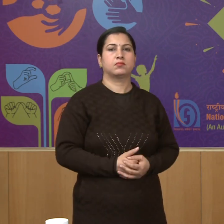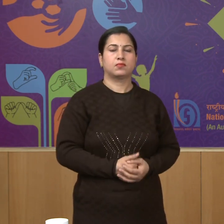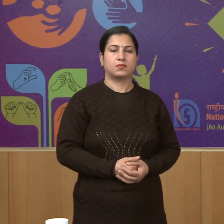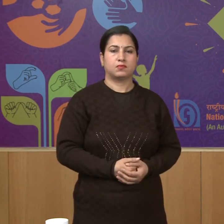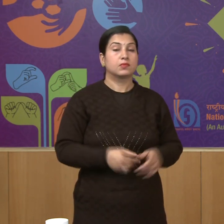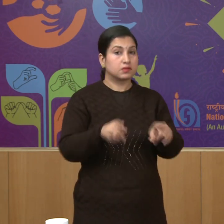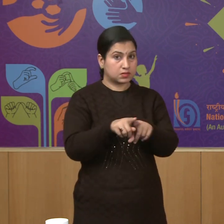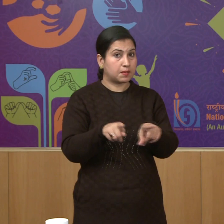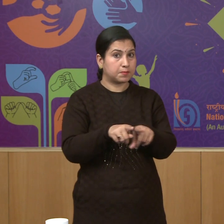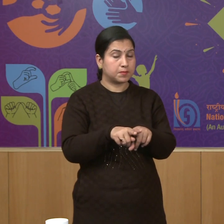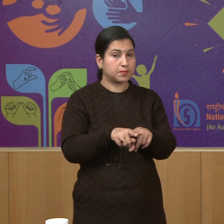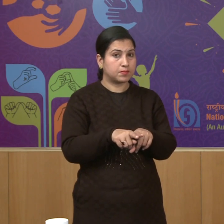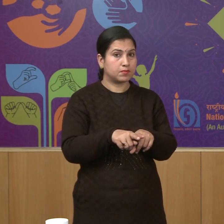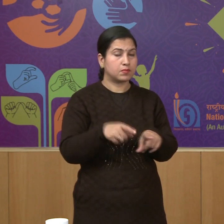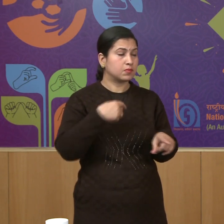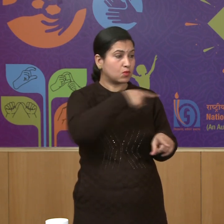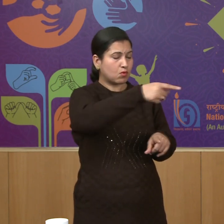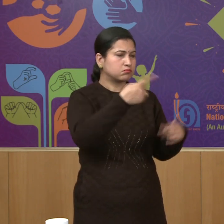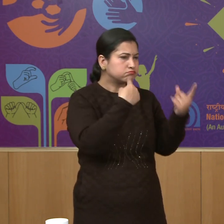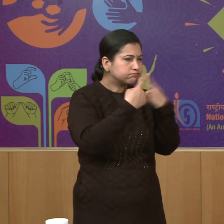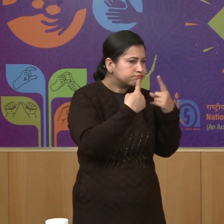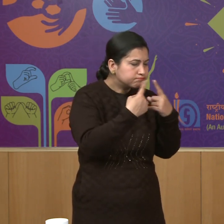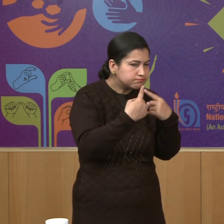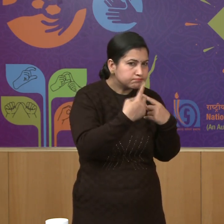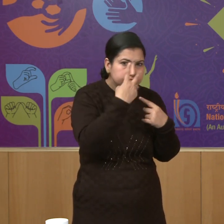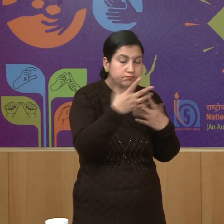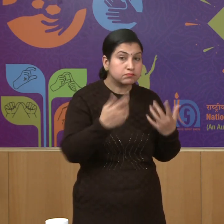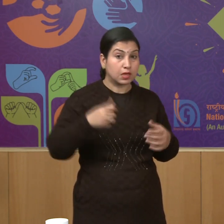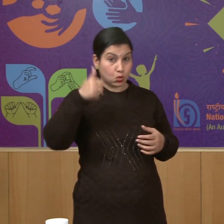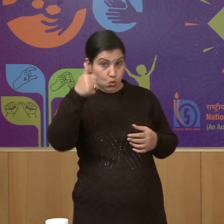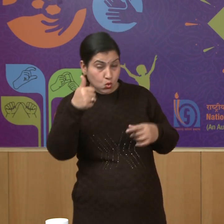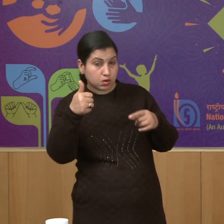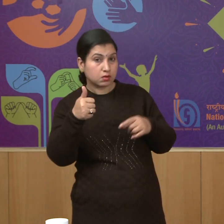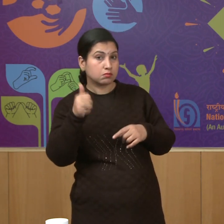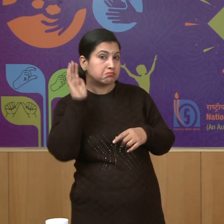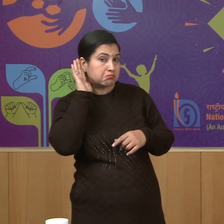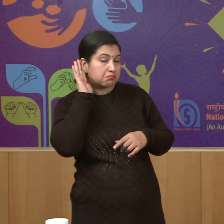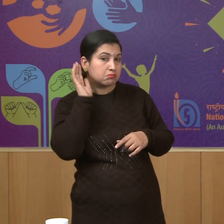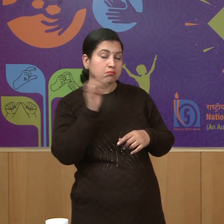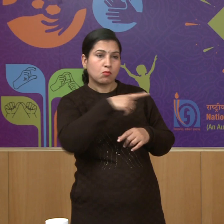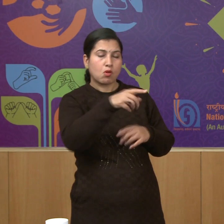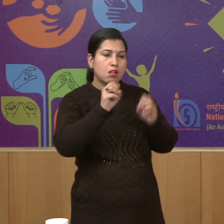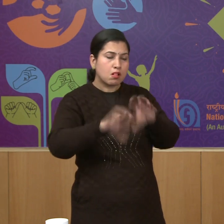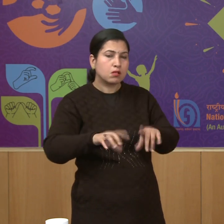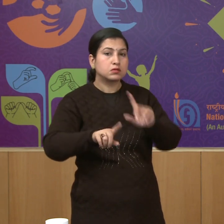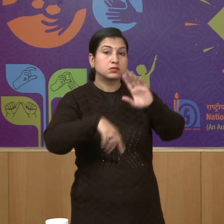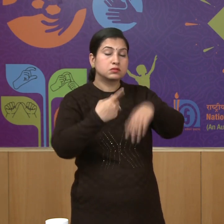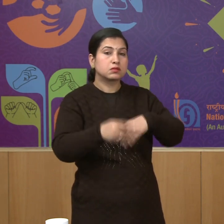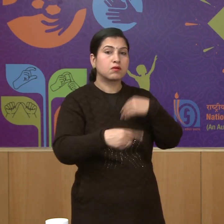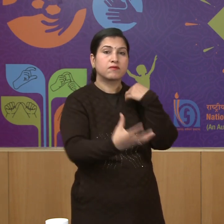also we discussed about the good and bad results of this